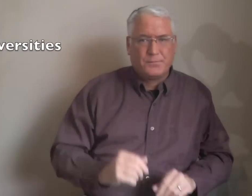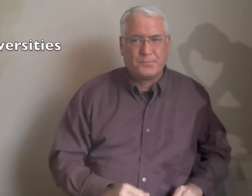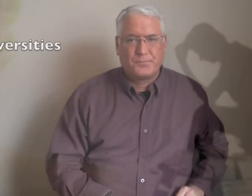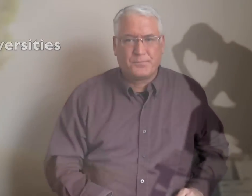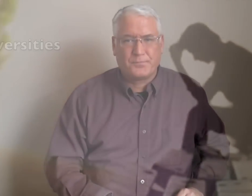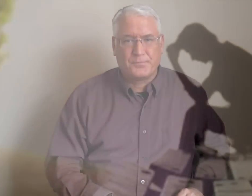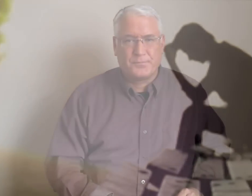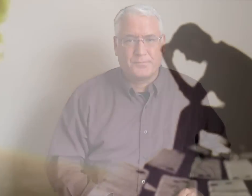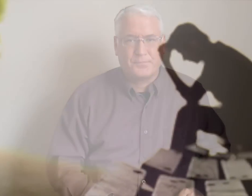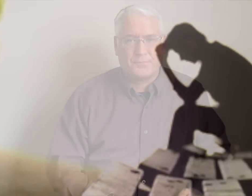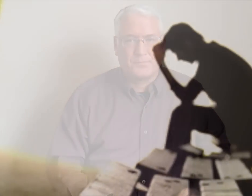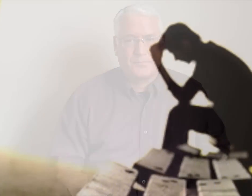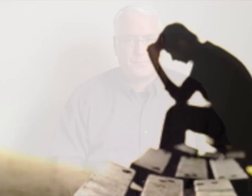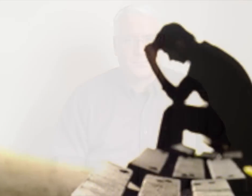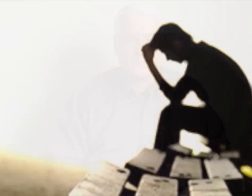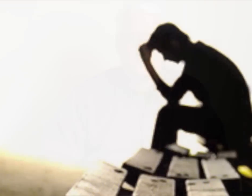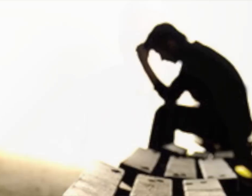matter. It